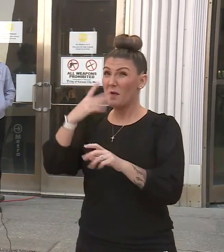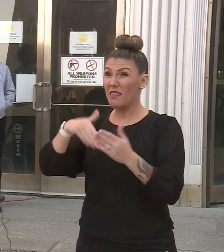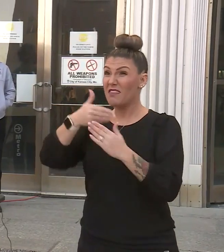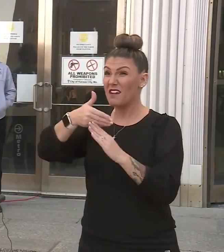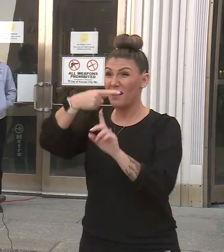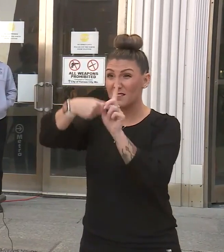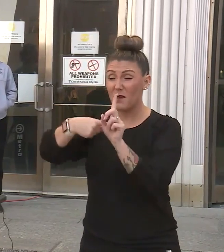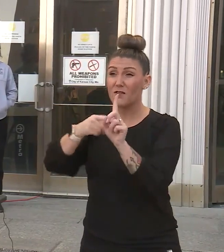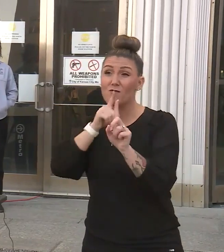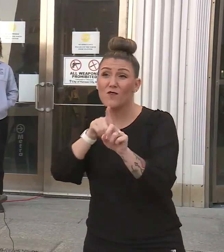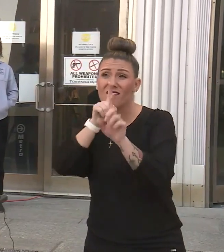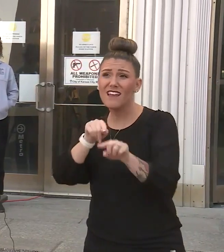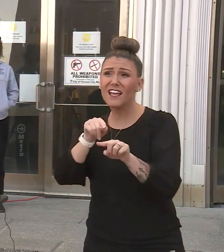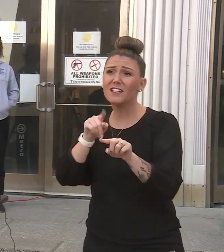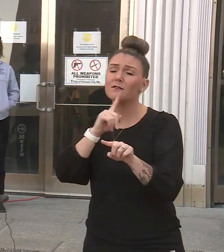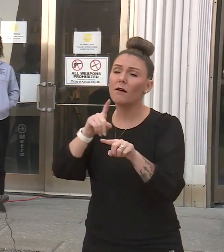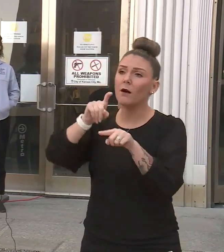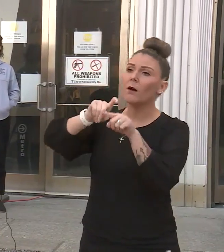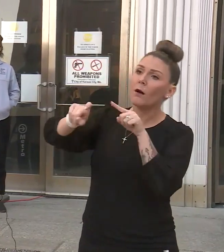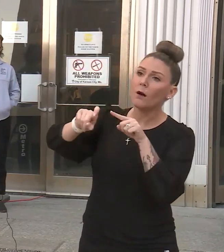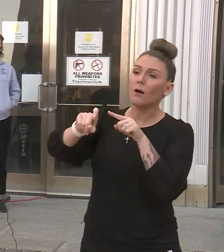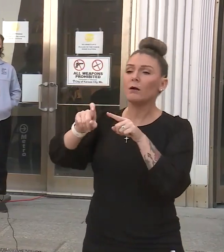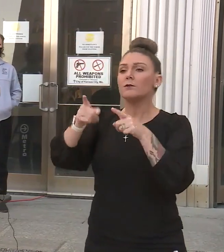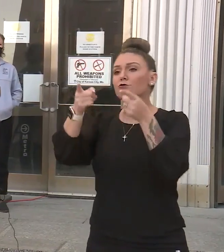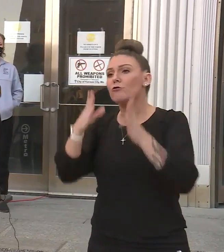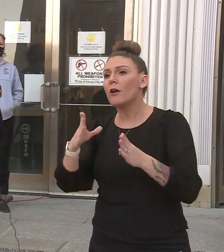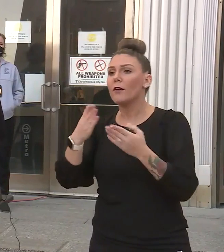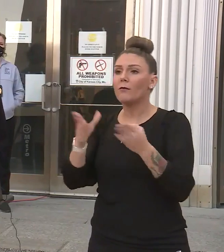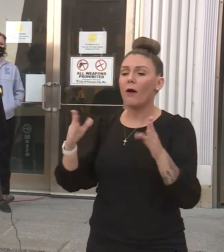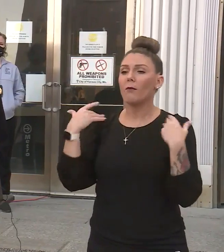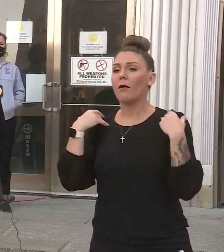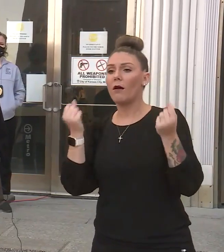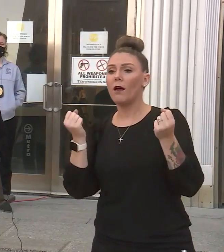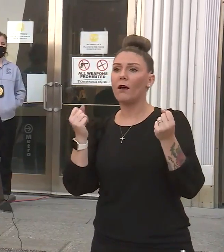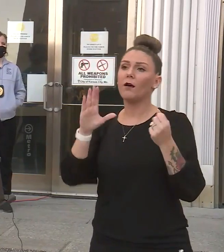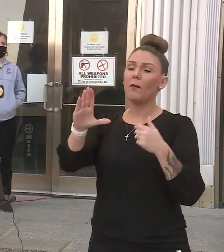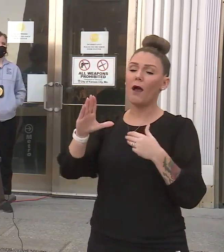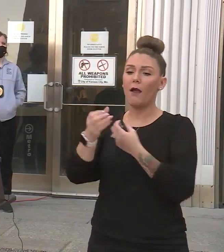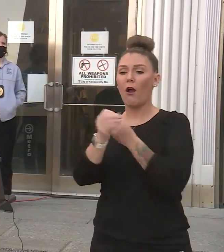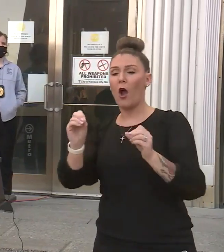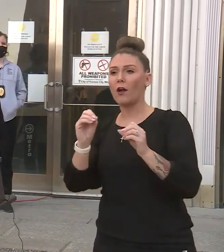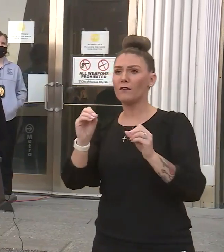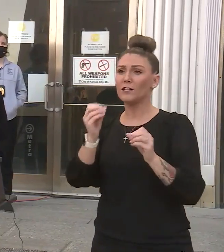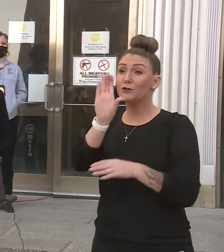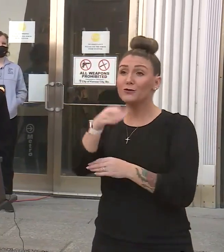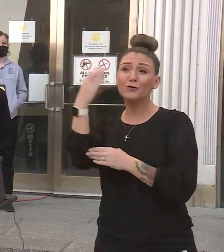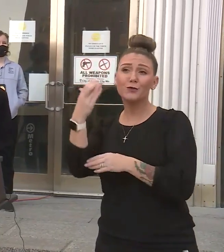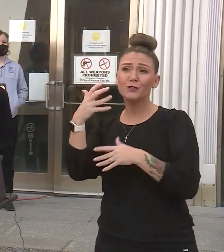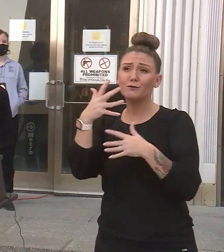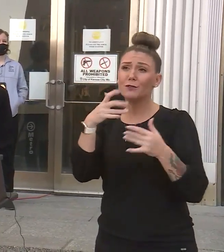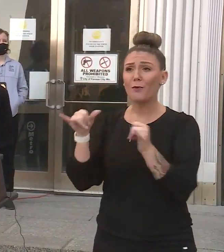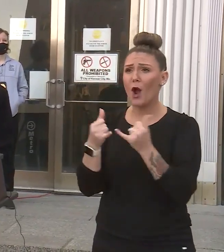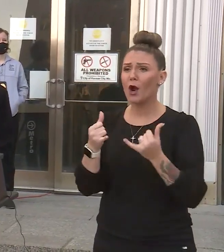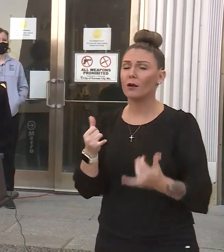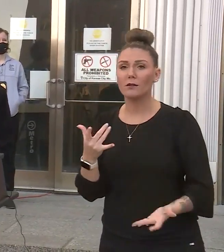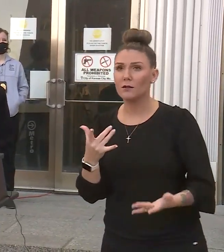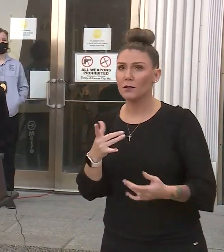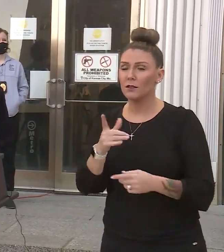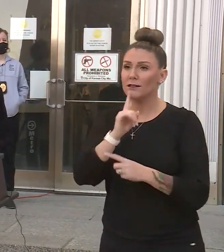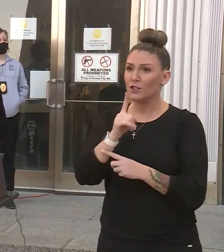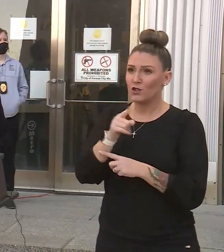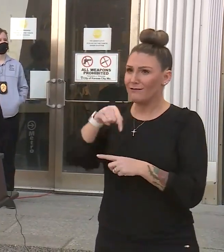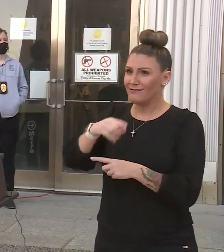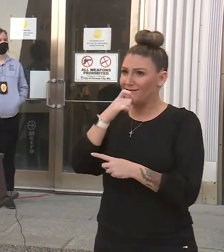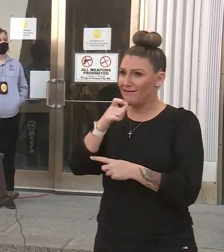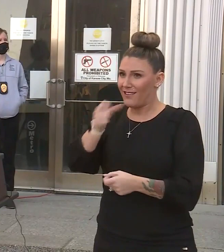real answer, rather than calling the director of public health and saying can you have your office Christmas party, is to actually probably say this is not the